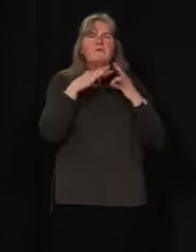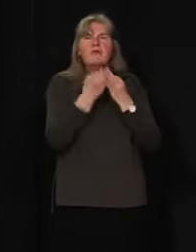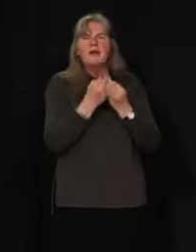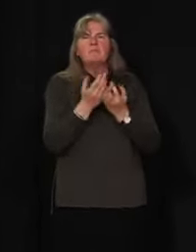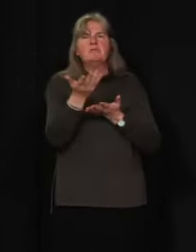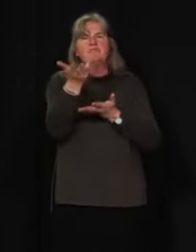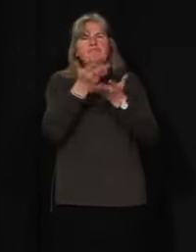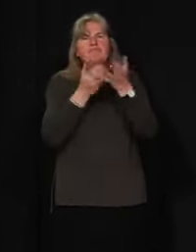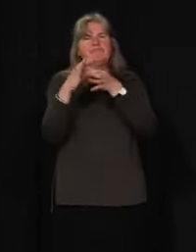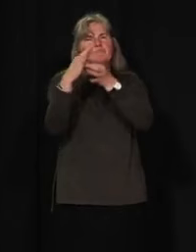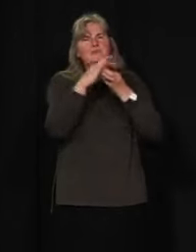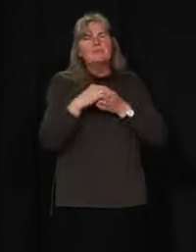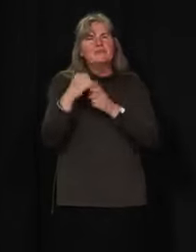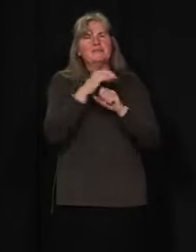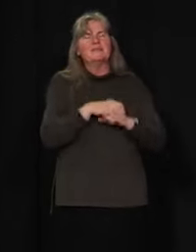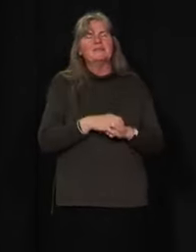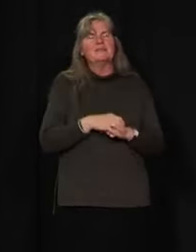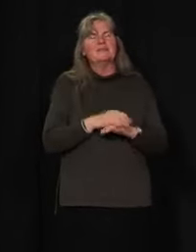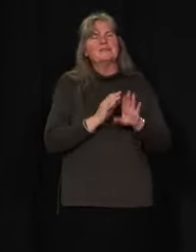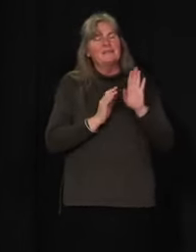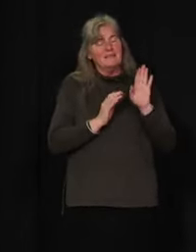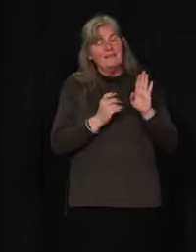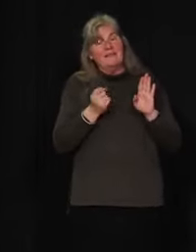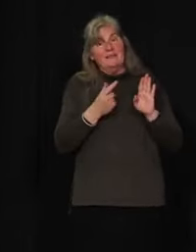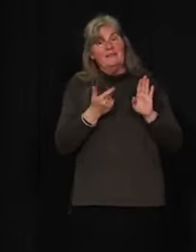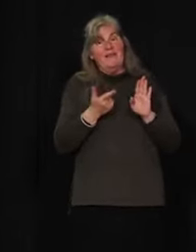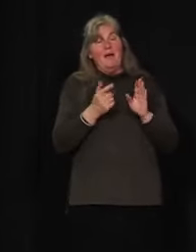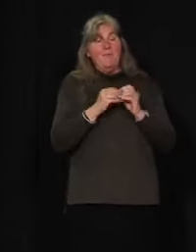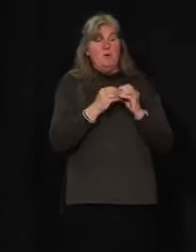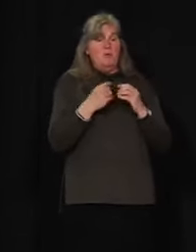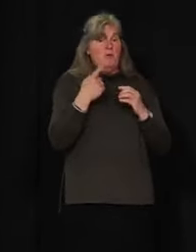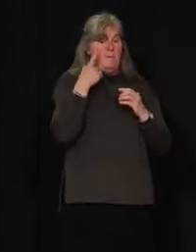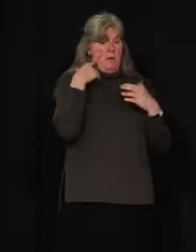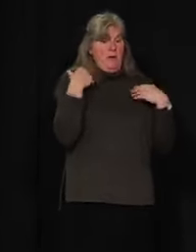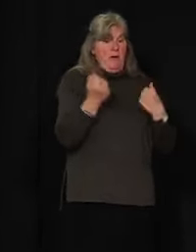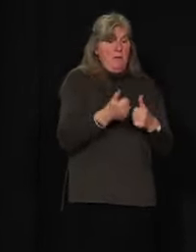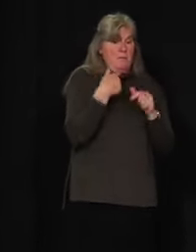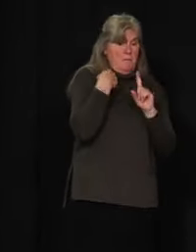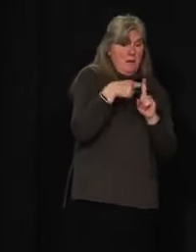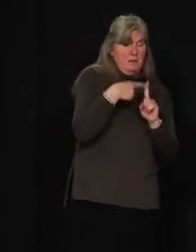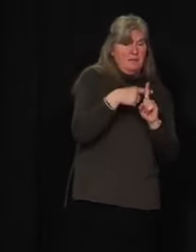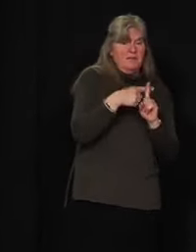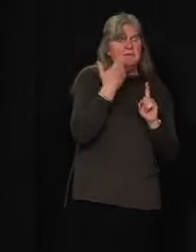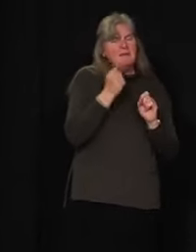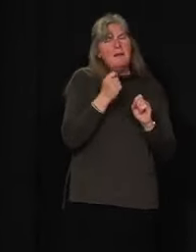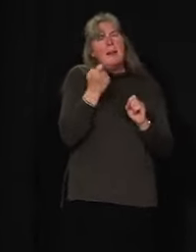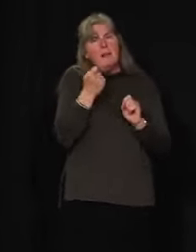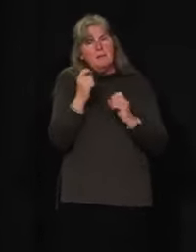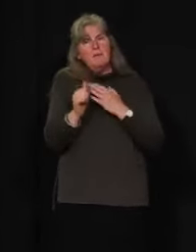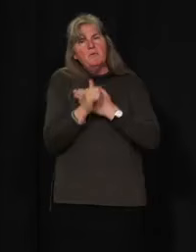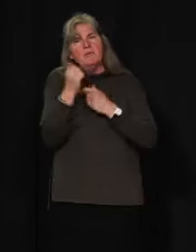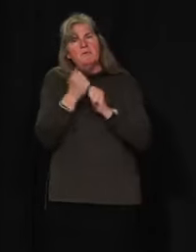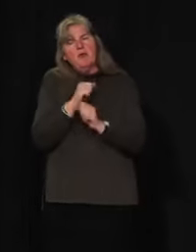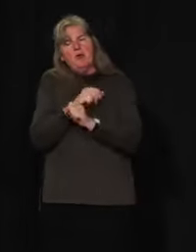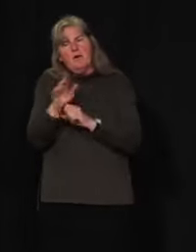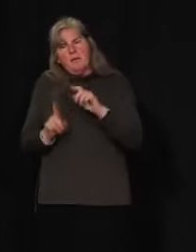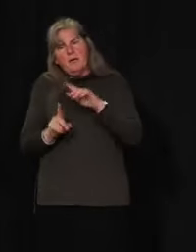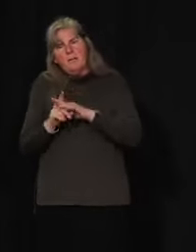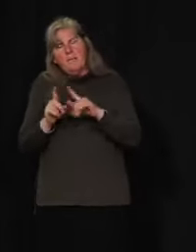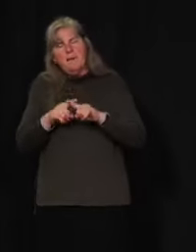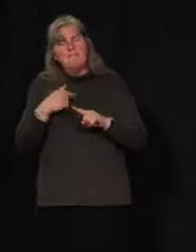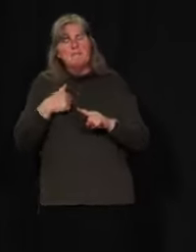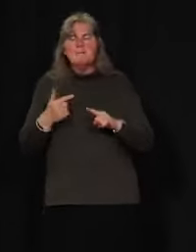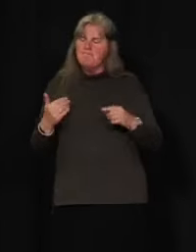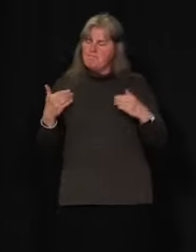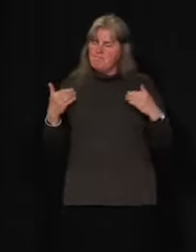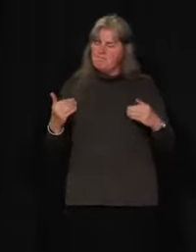Our cost will be a higher risk of COVID coming in. This is not an easy decision to make, but it's the right decision